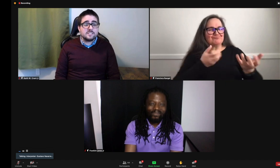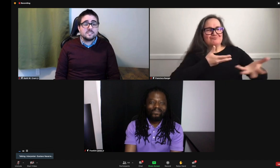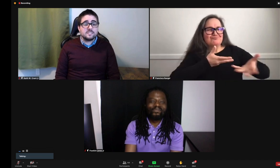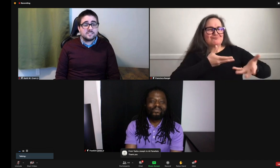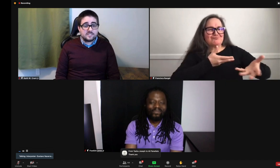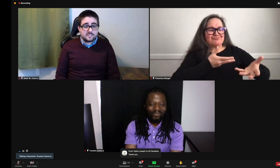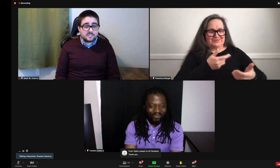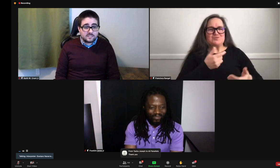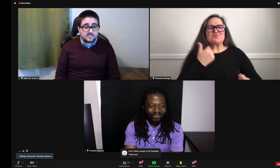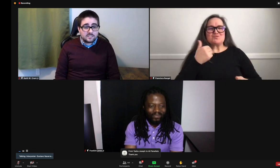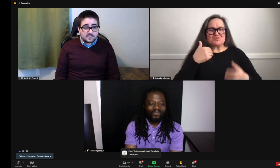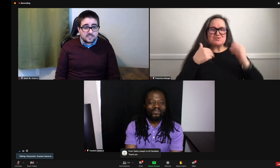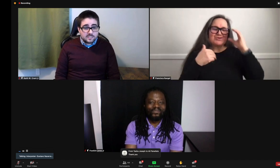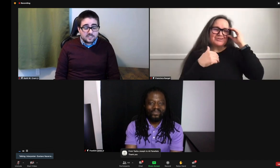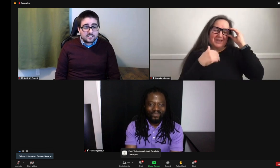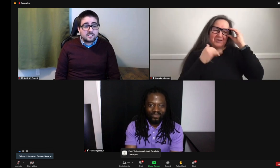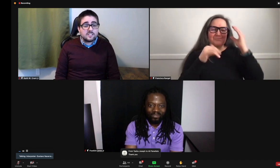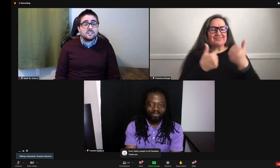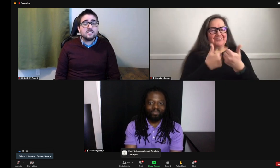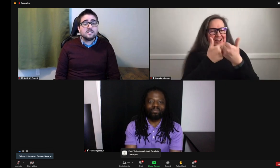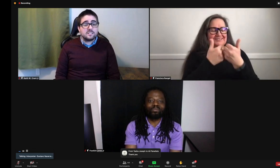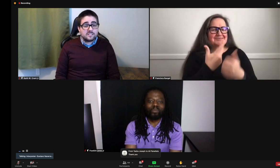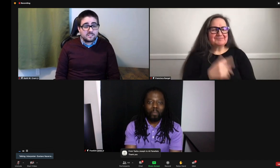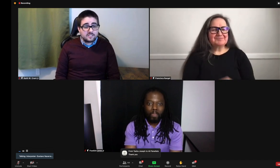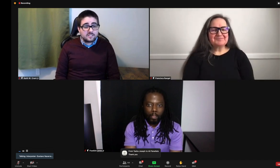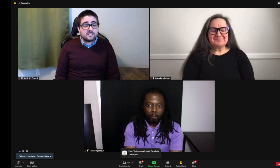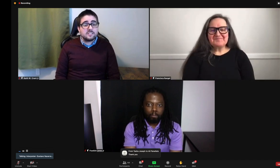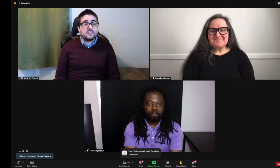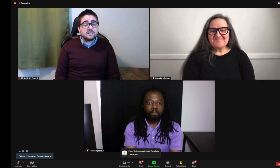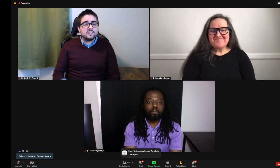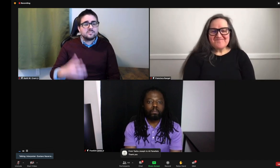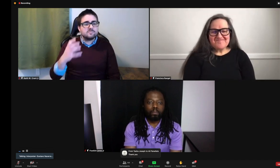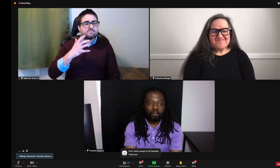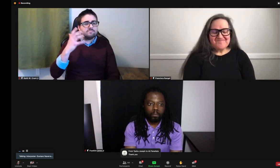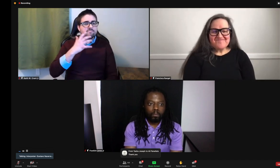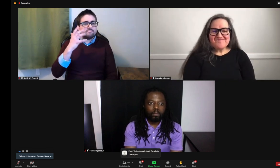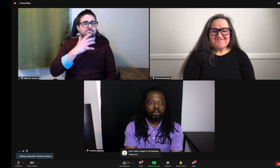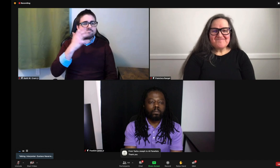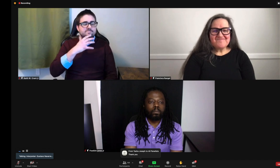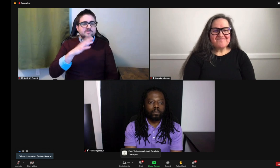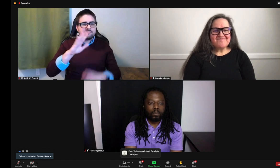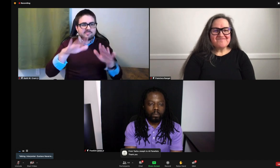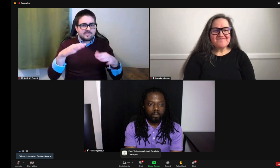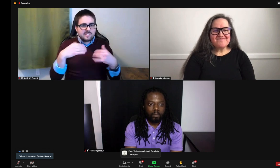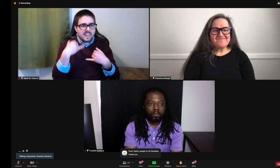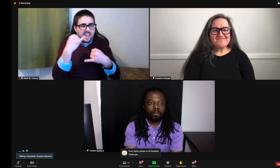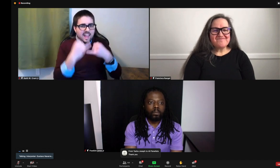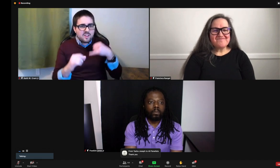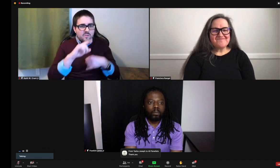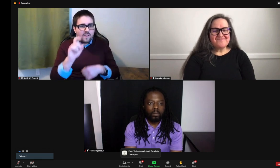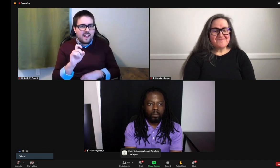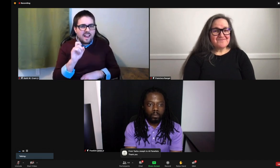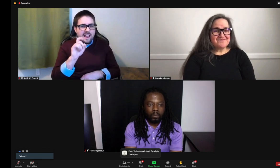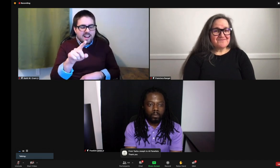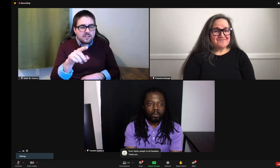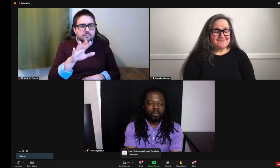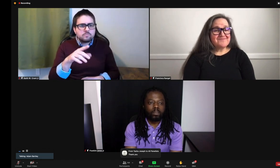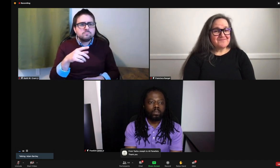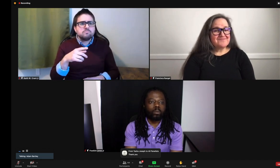it over to the producers, that was most definitely a challenge working remotely. So one last question to